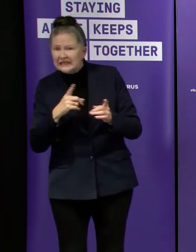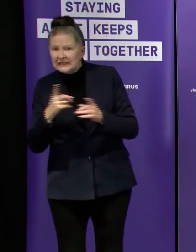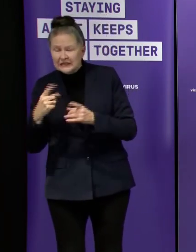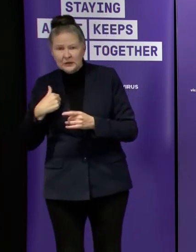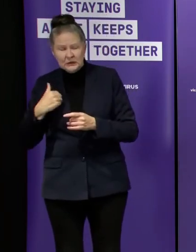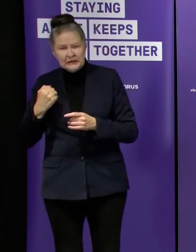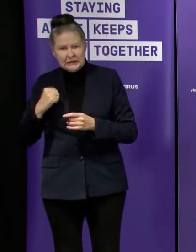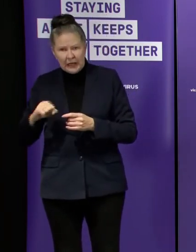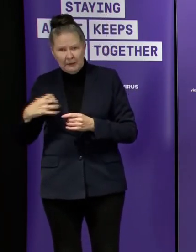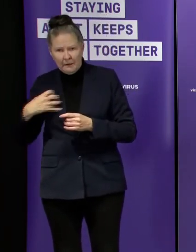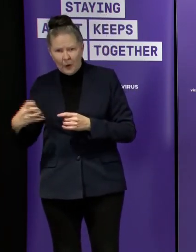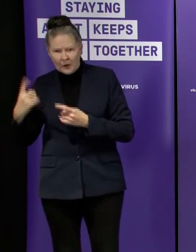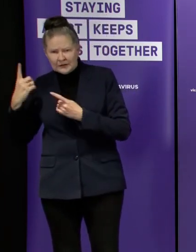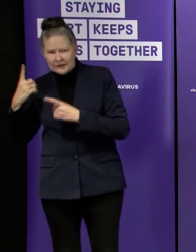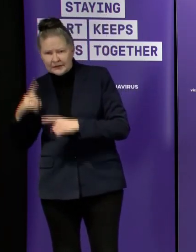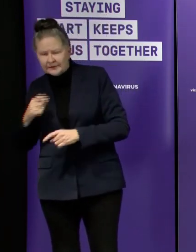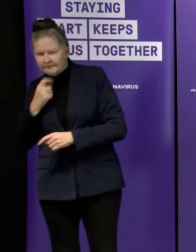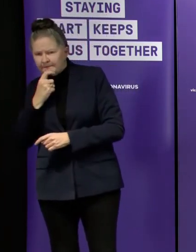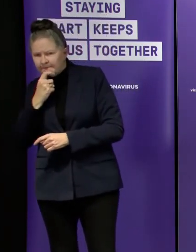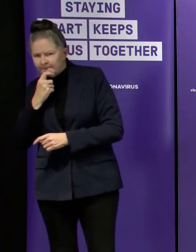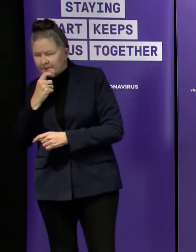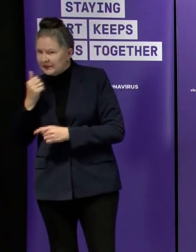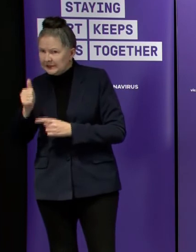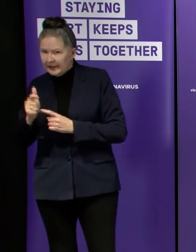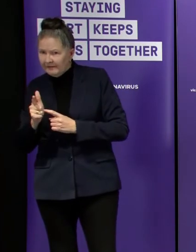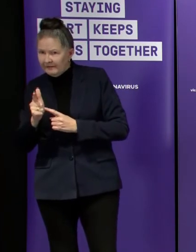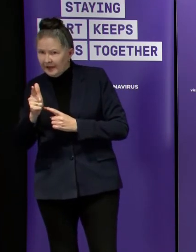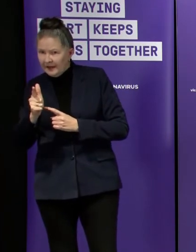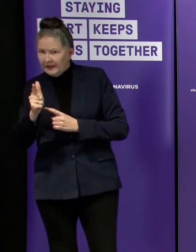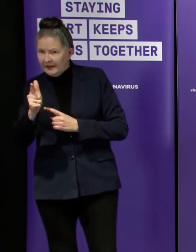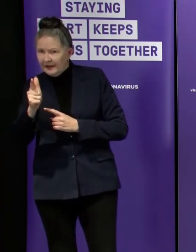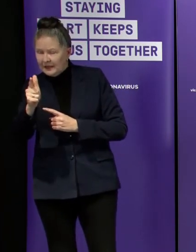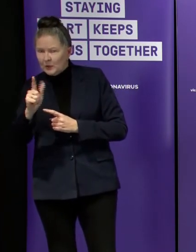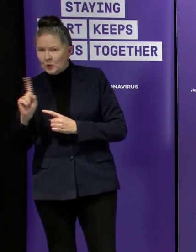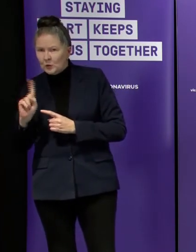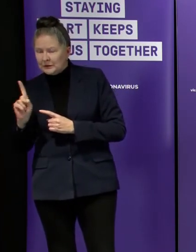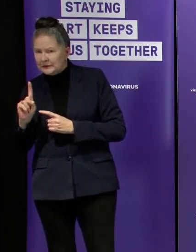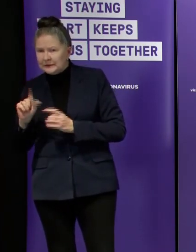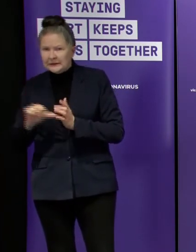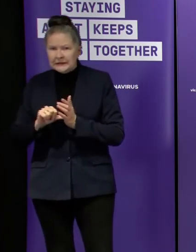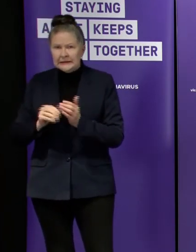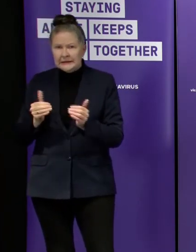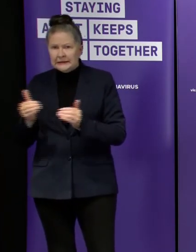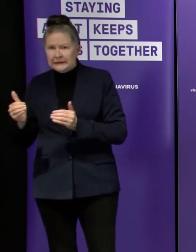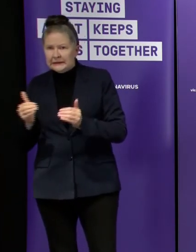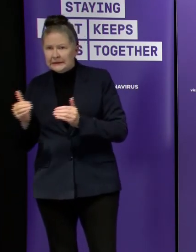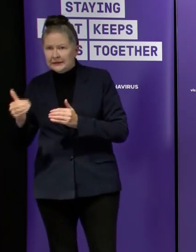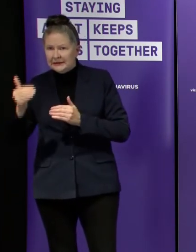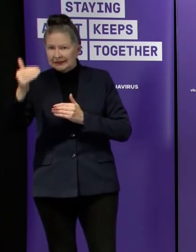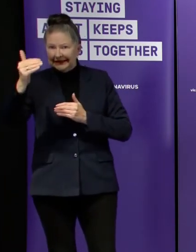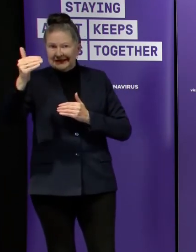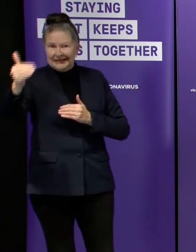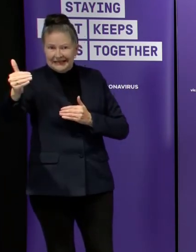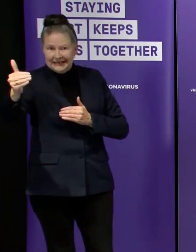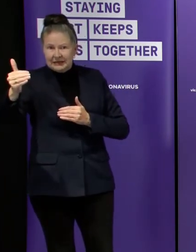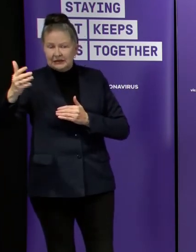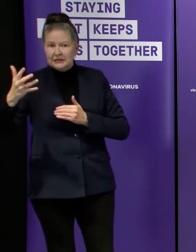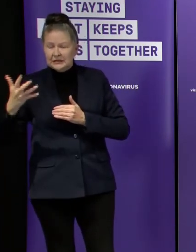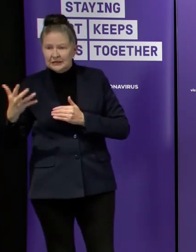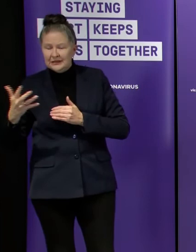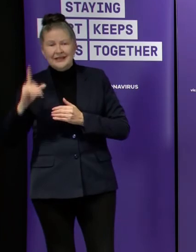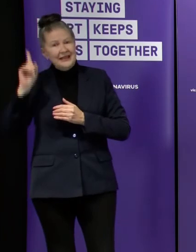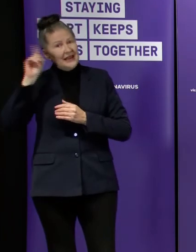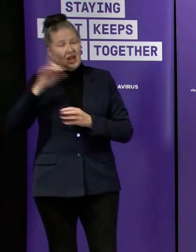way to run um in terms of this uh event as an economic event uh and the one thing that the government is